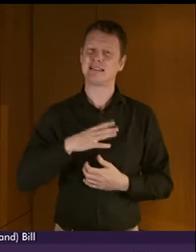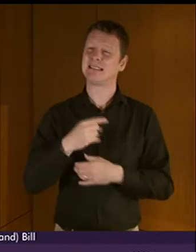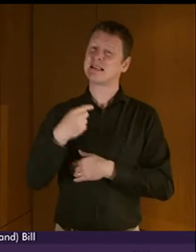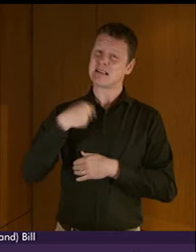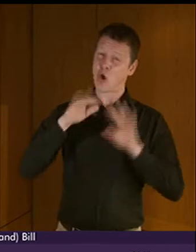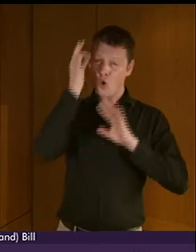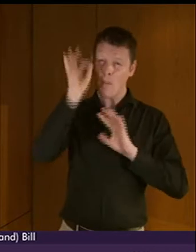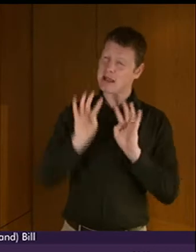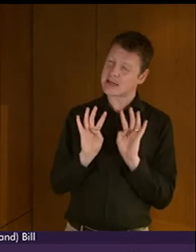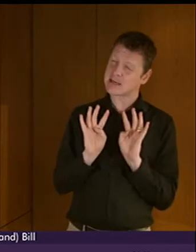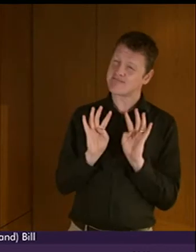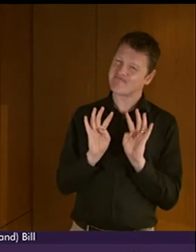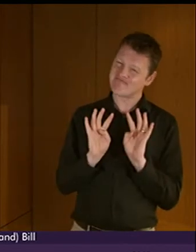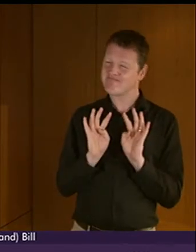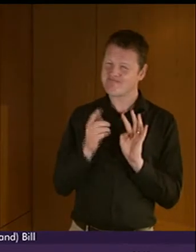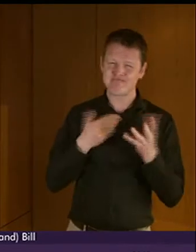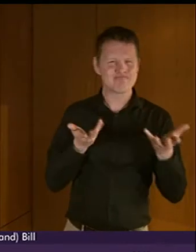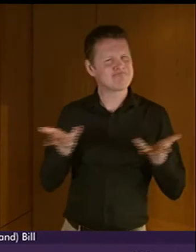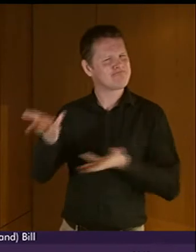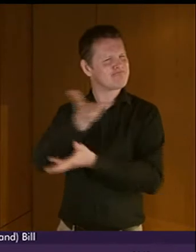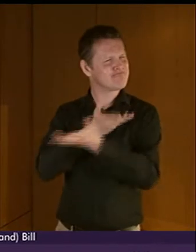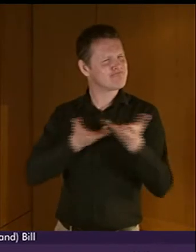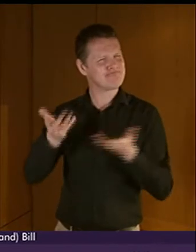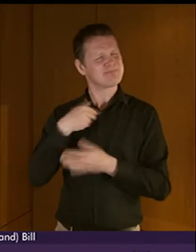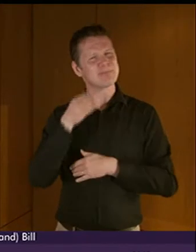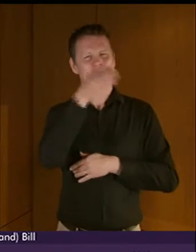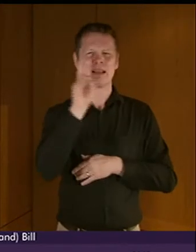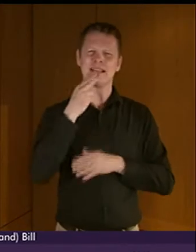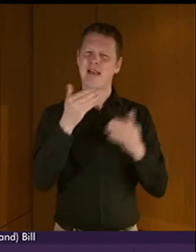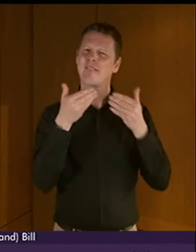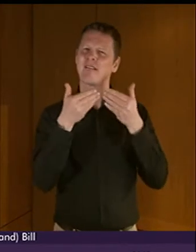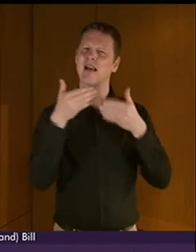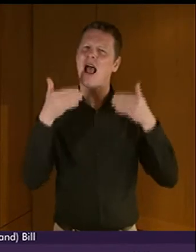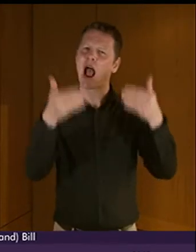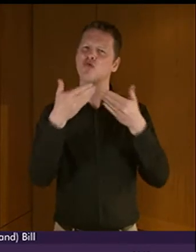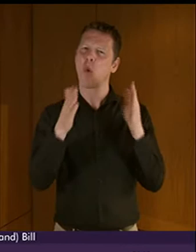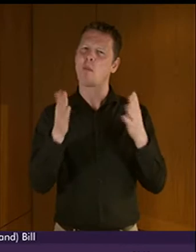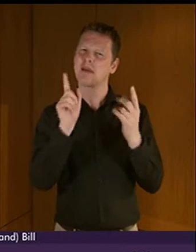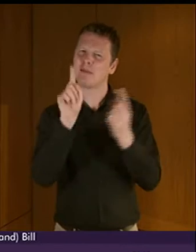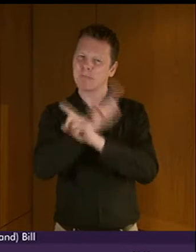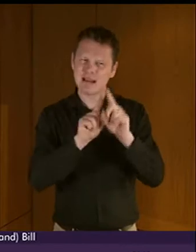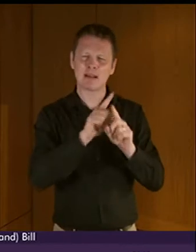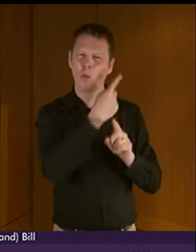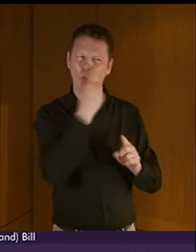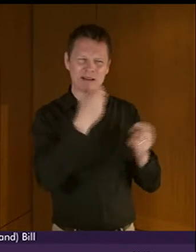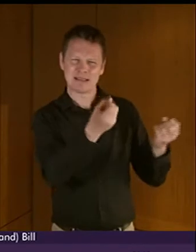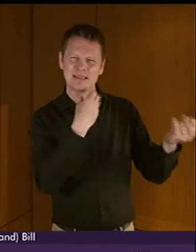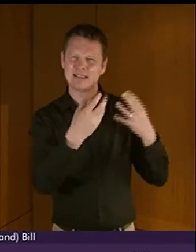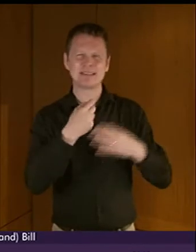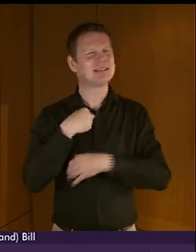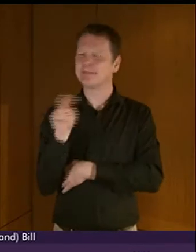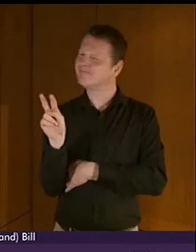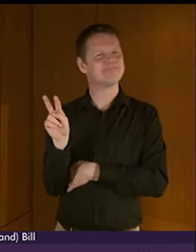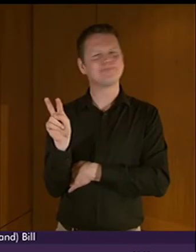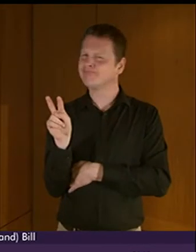this viewpoint in detail during our open meeting at Deaf Action and in our discussions with witnesses. From those discussions, it became